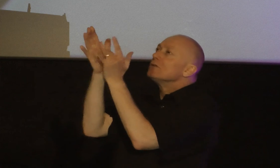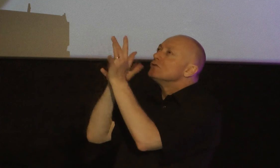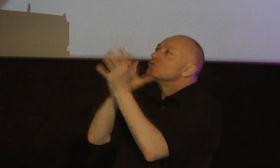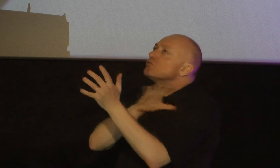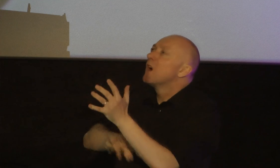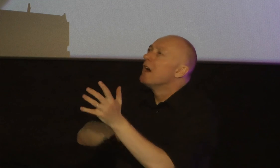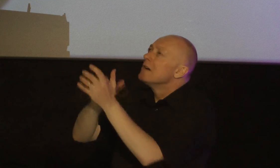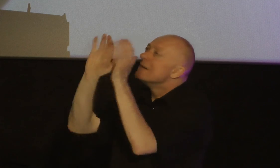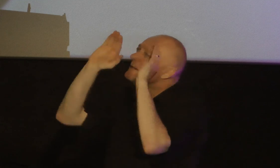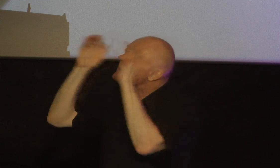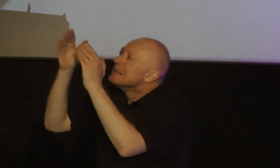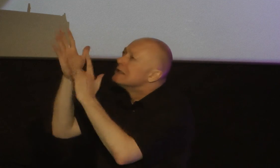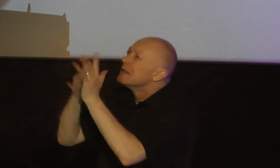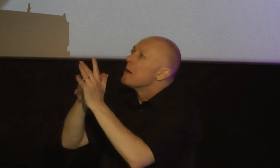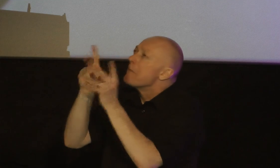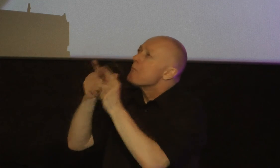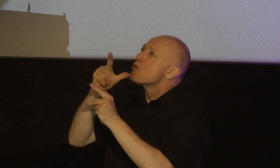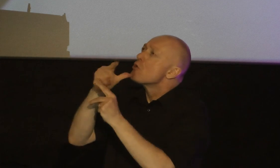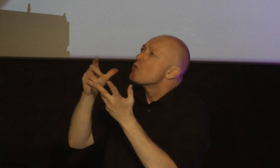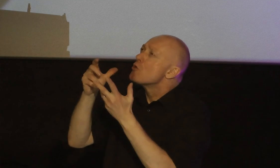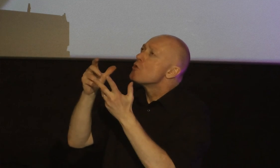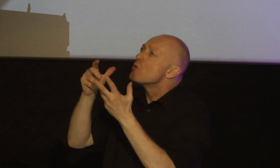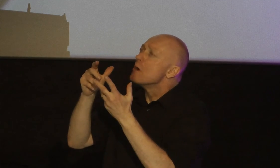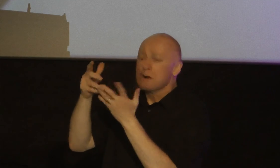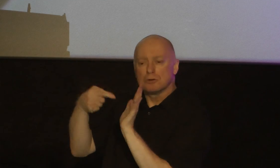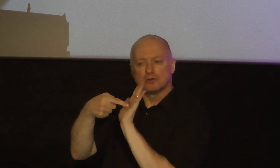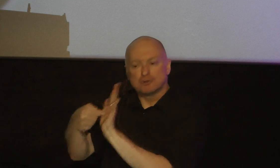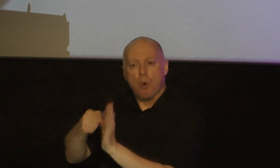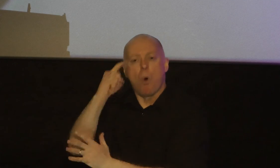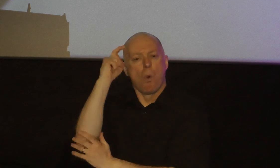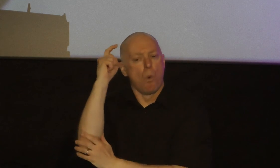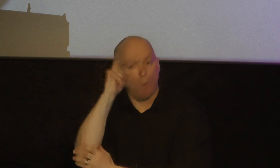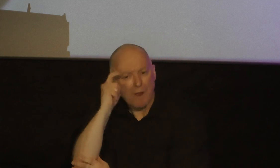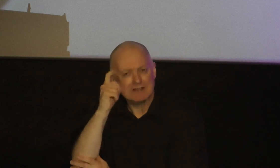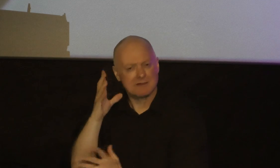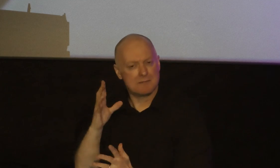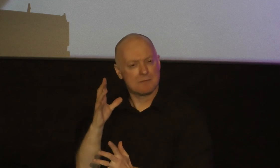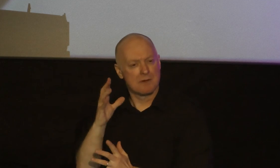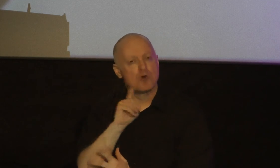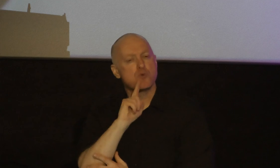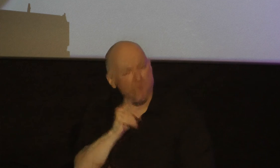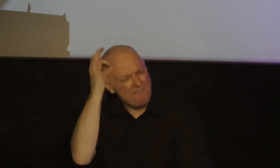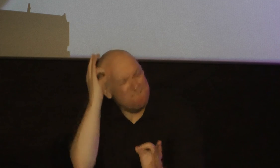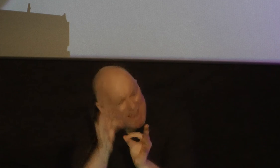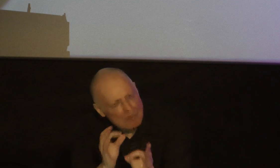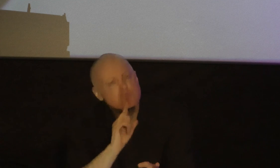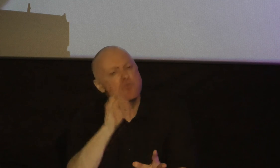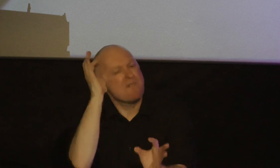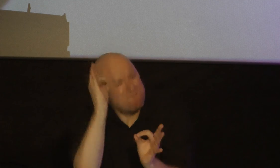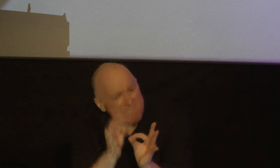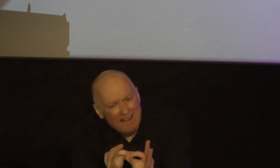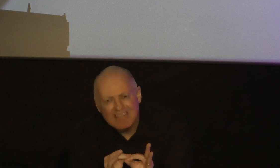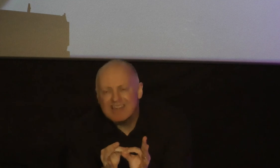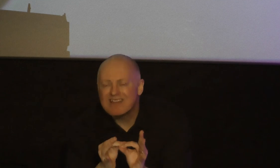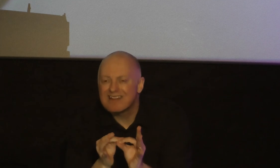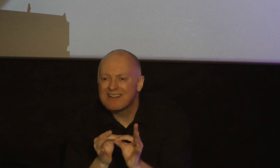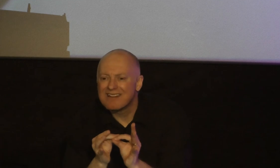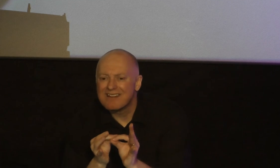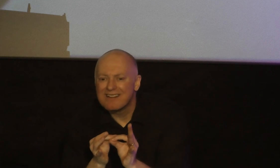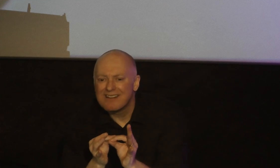only people that display wisdom of real faith I